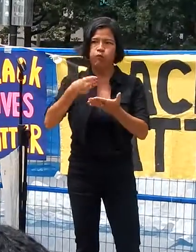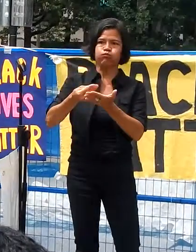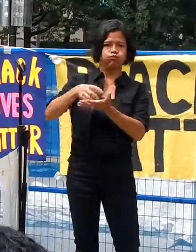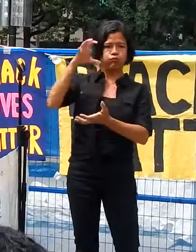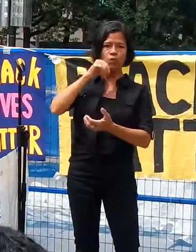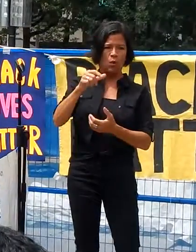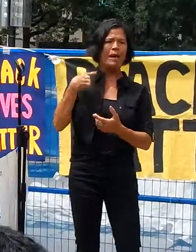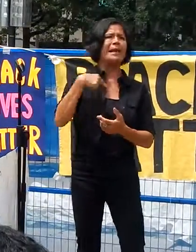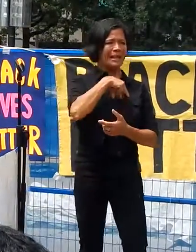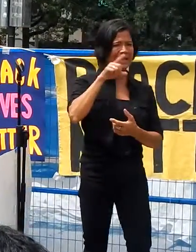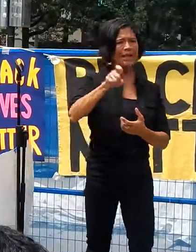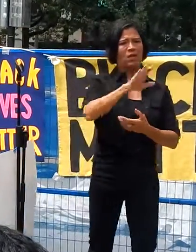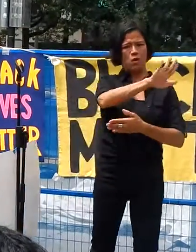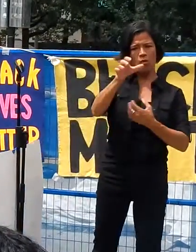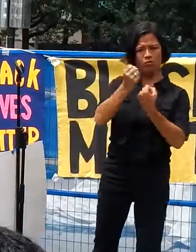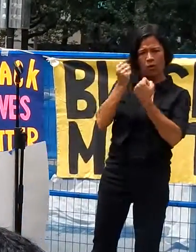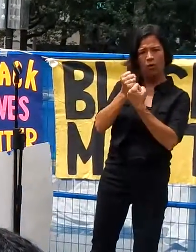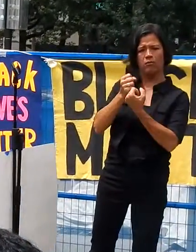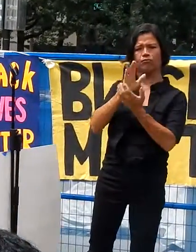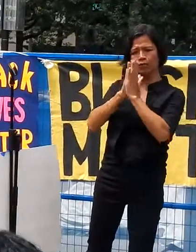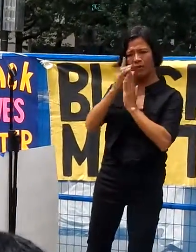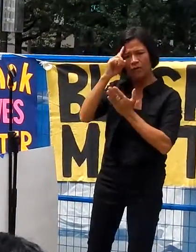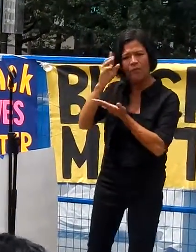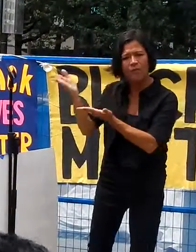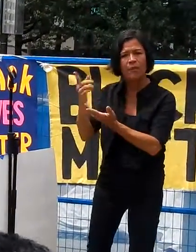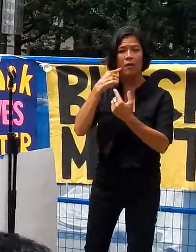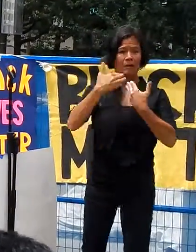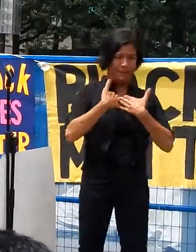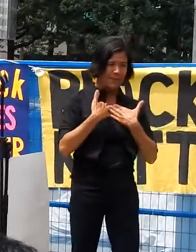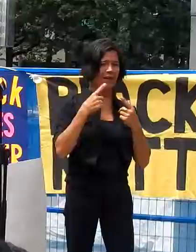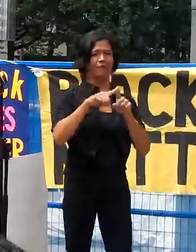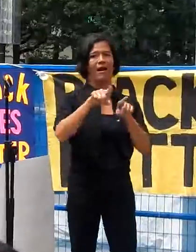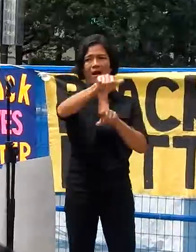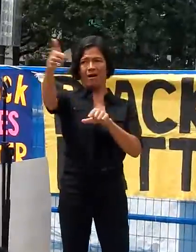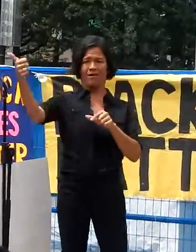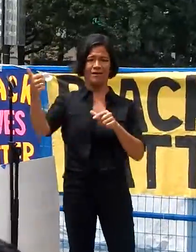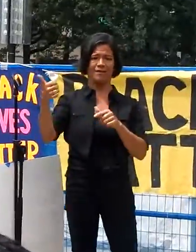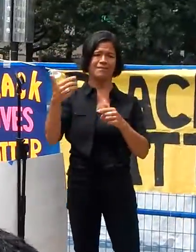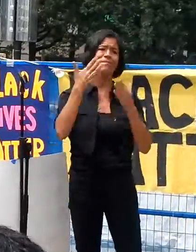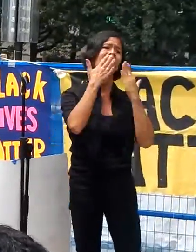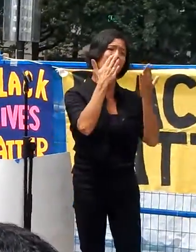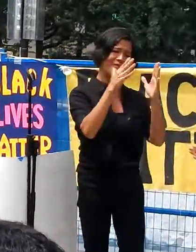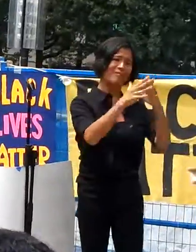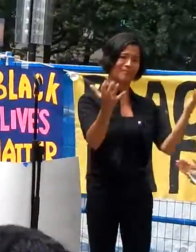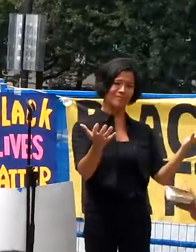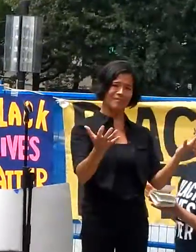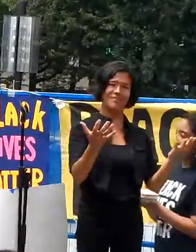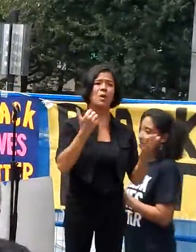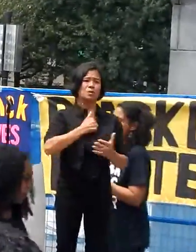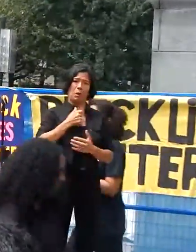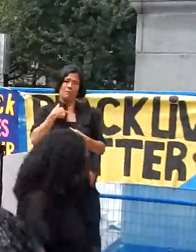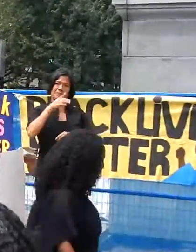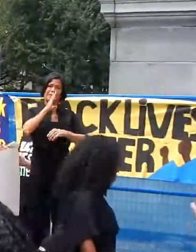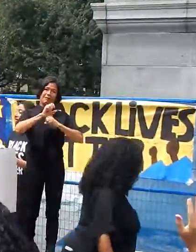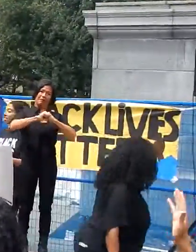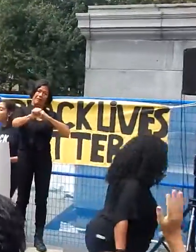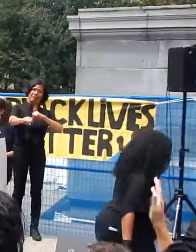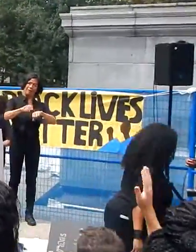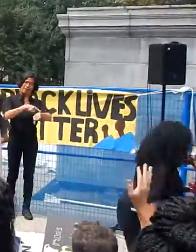And I want prayers from you to me and the rest. Thank you very much. I'm sorry. Thank you very much.